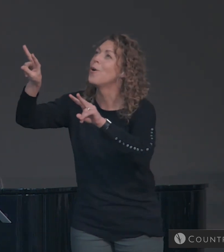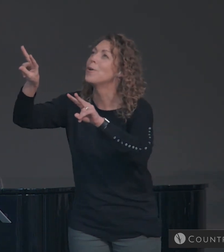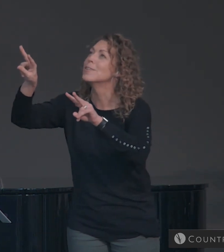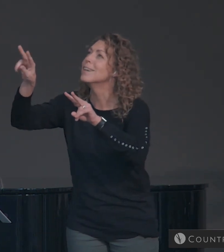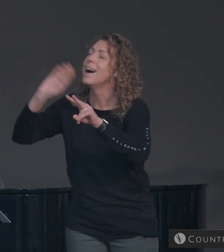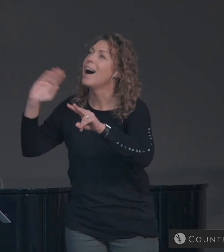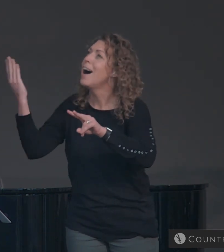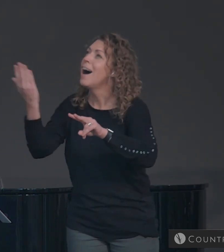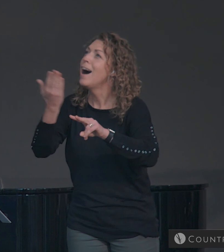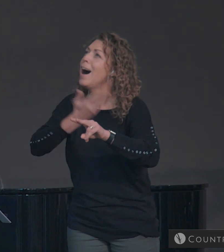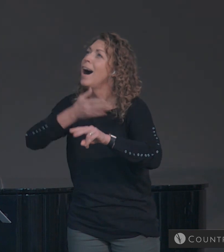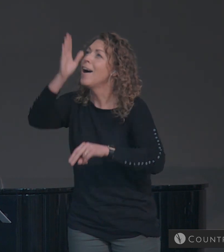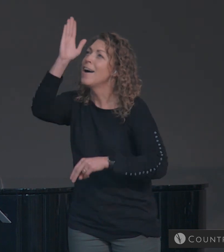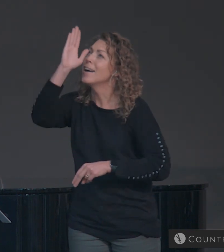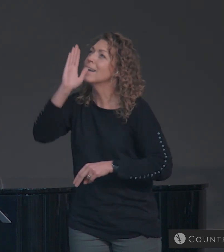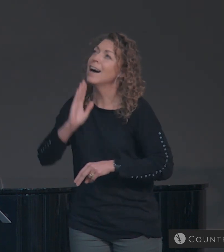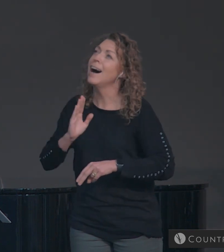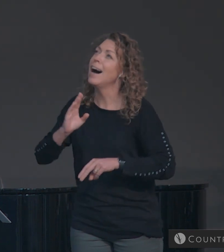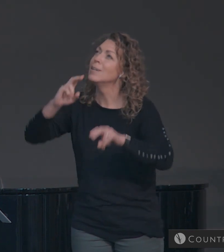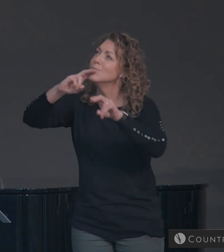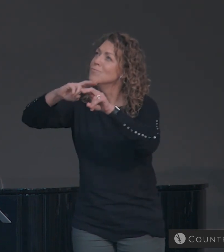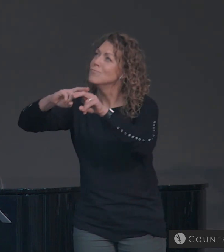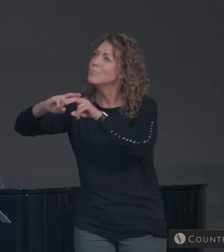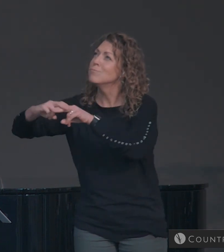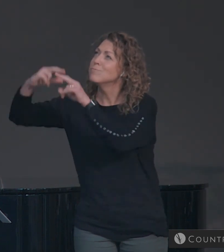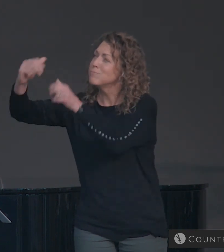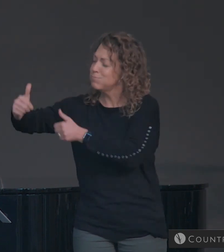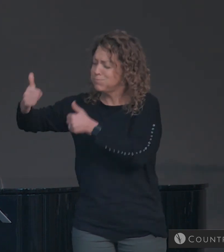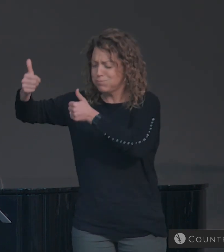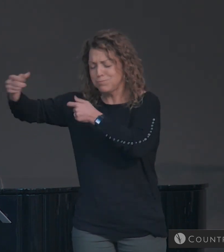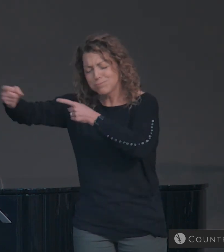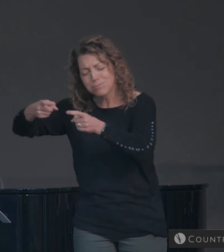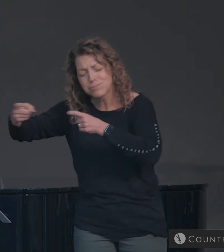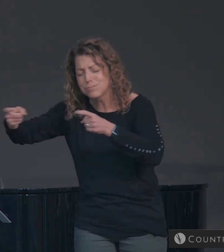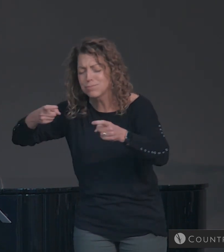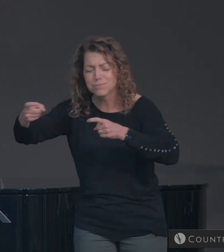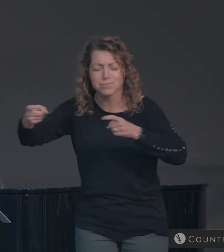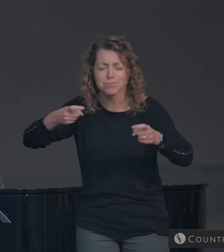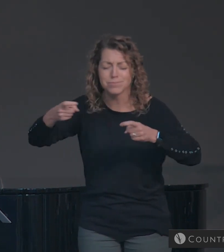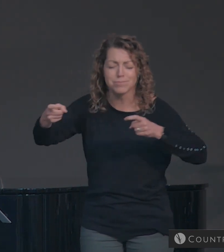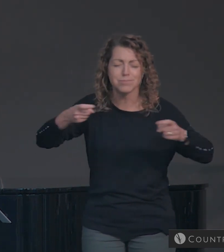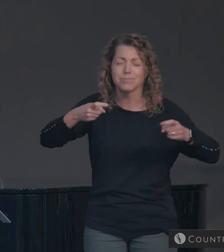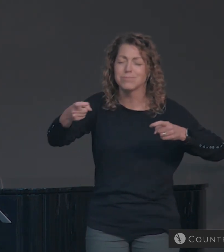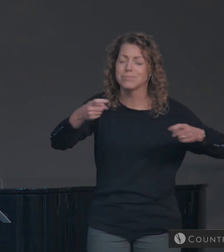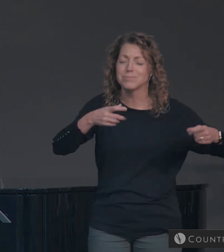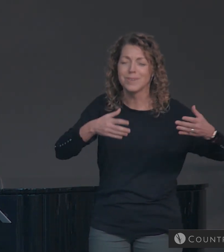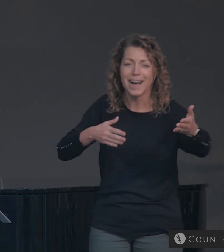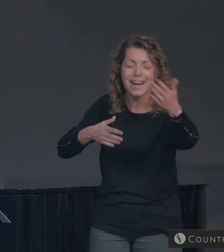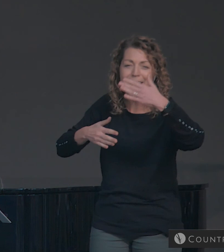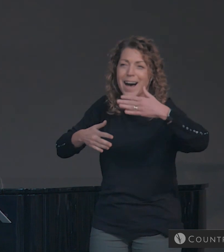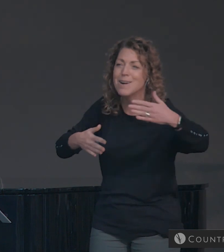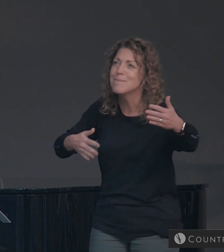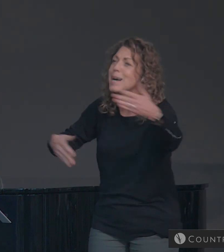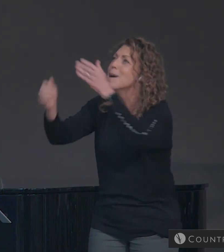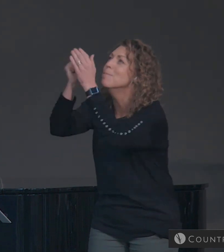Behold our God, seated on His throne Seated Come